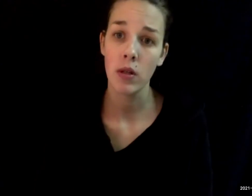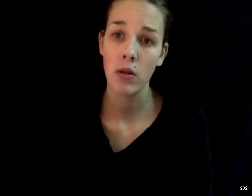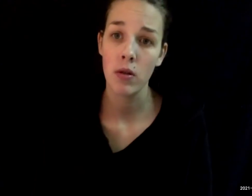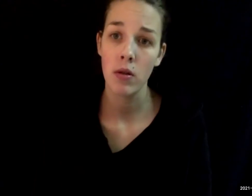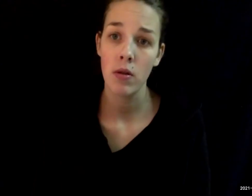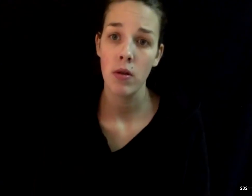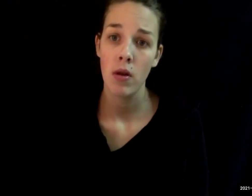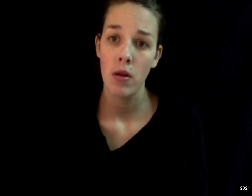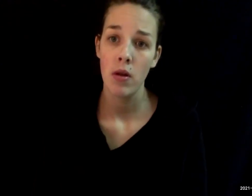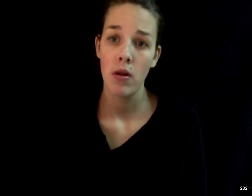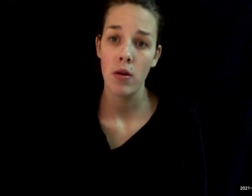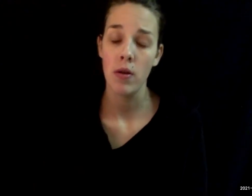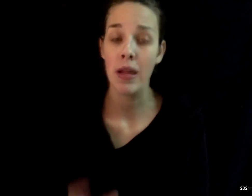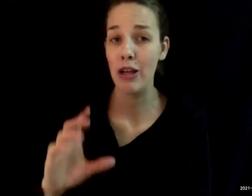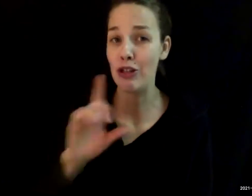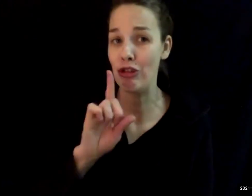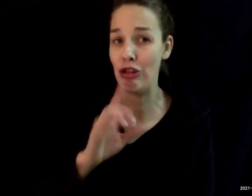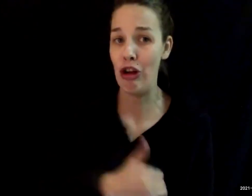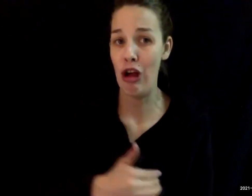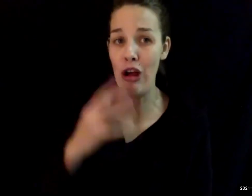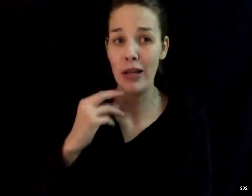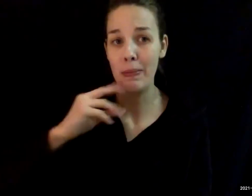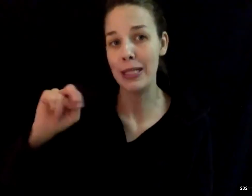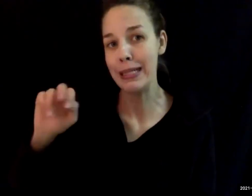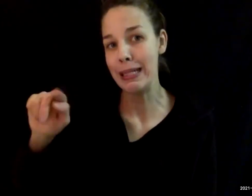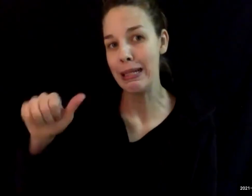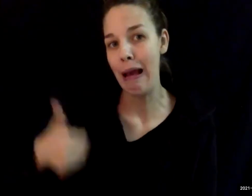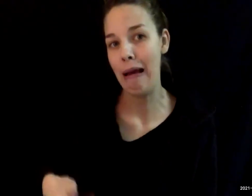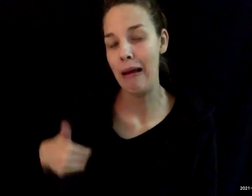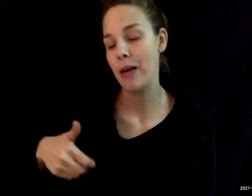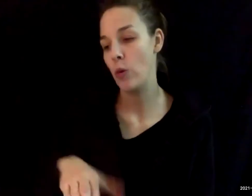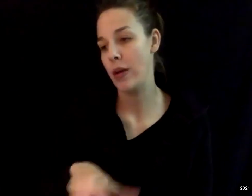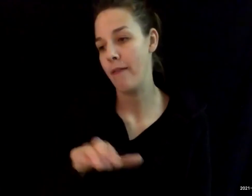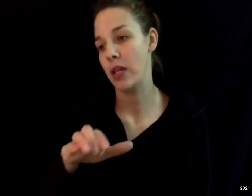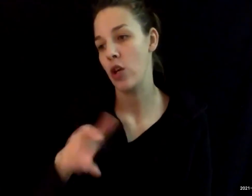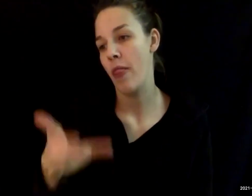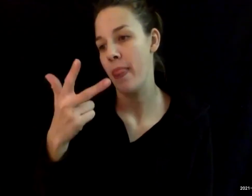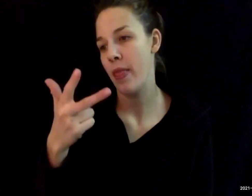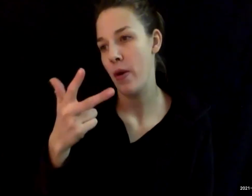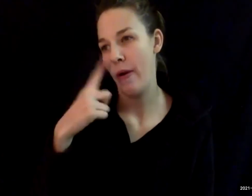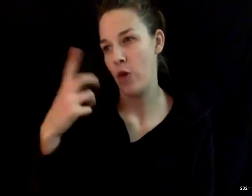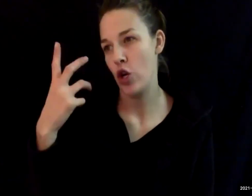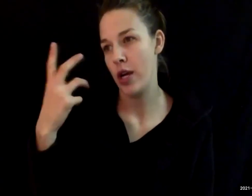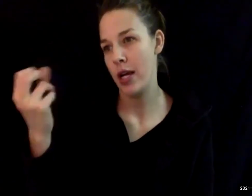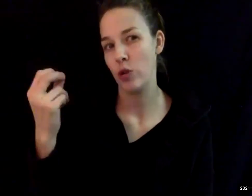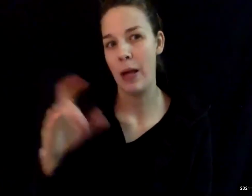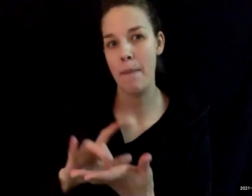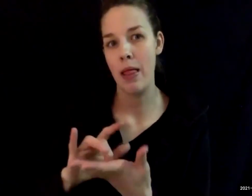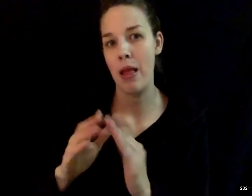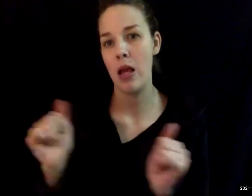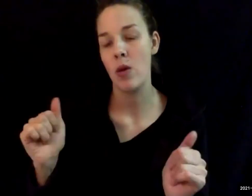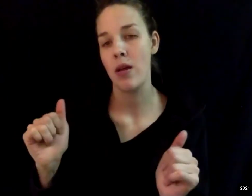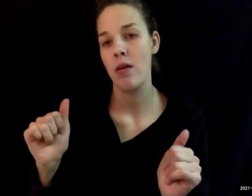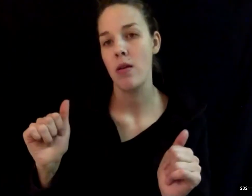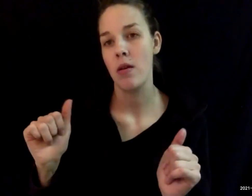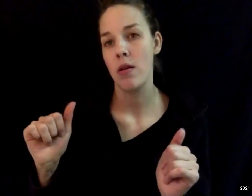Sure. In our experience and we have done three for outside of the medical systems this